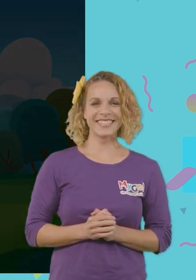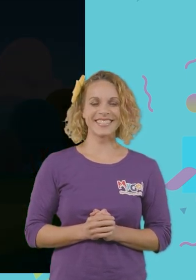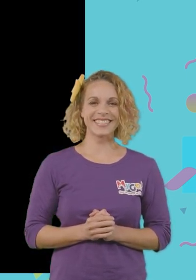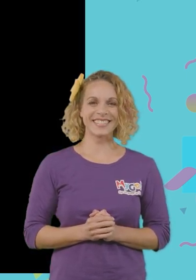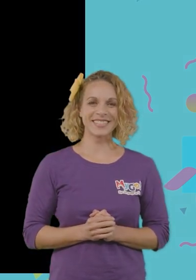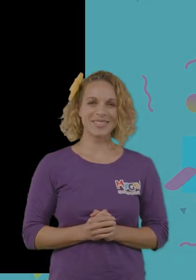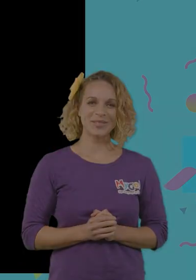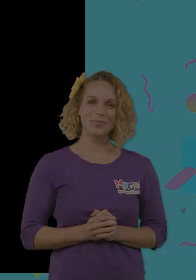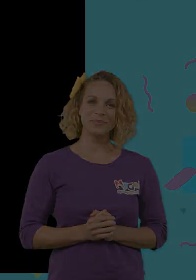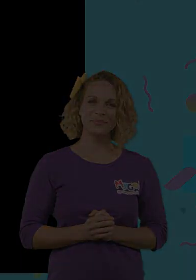Who are you here? A